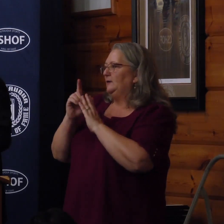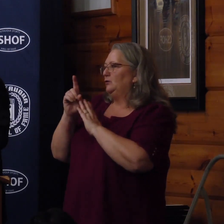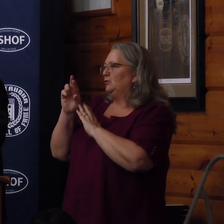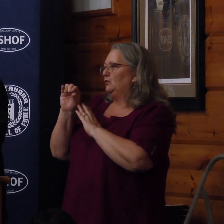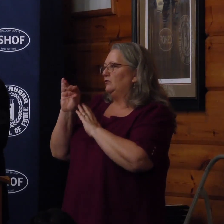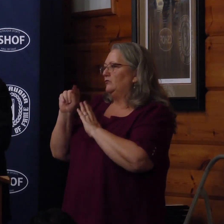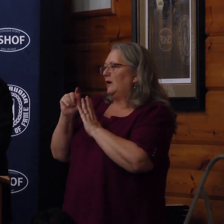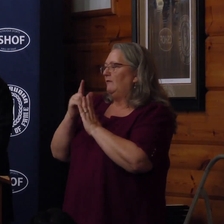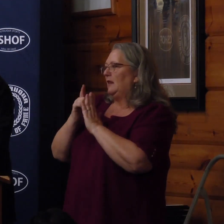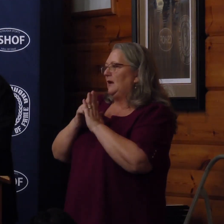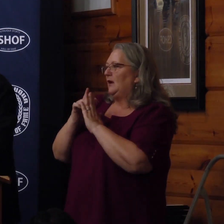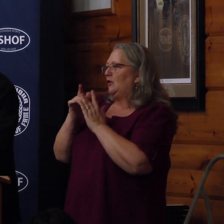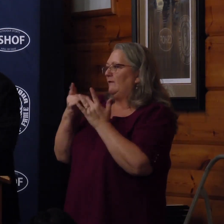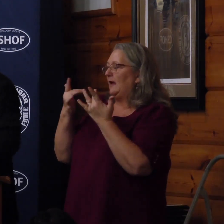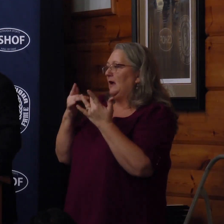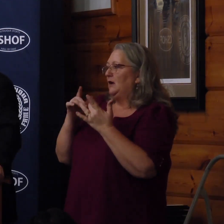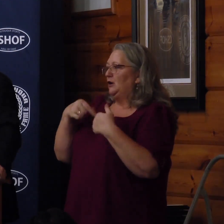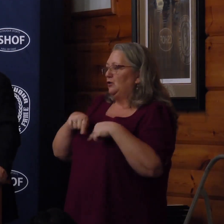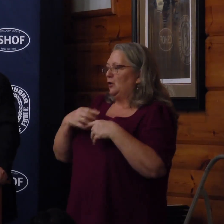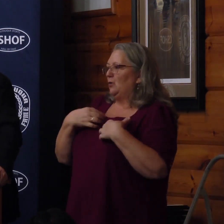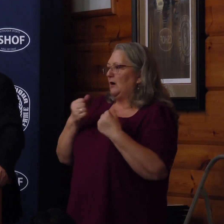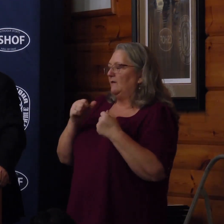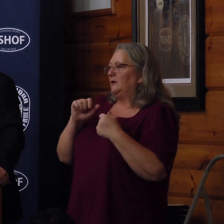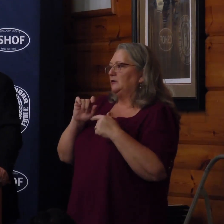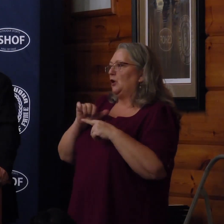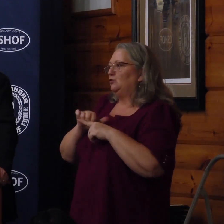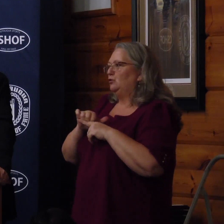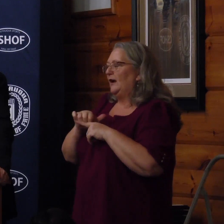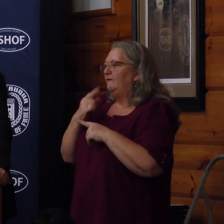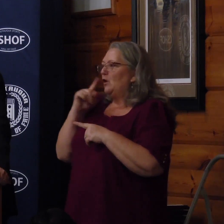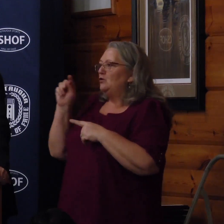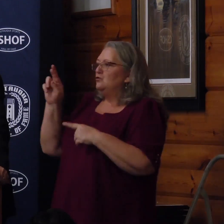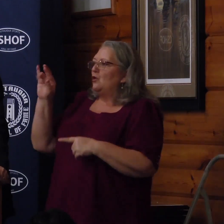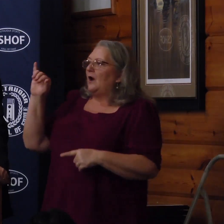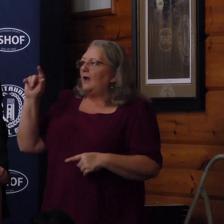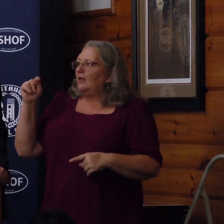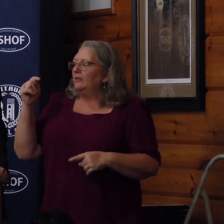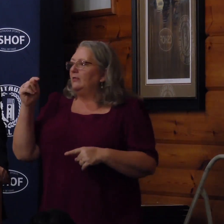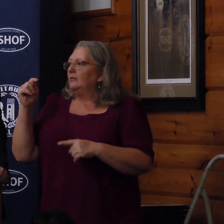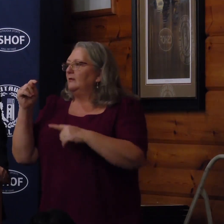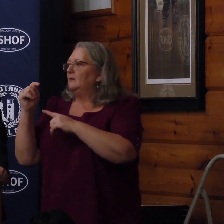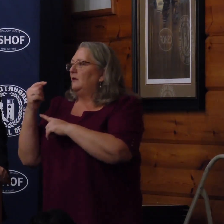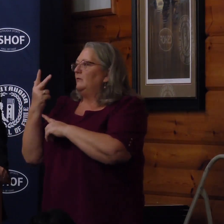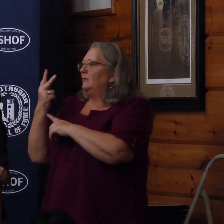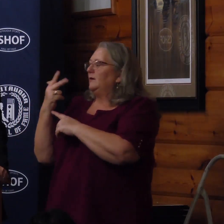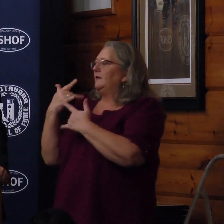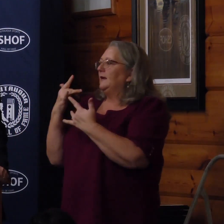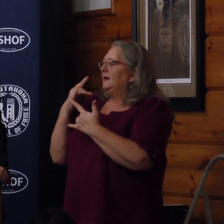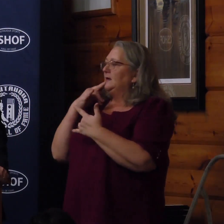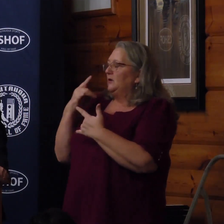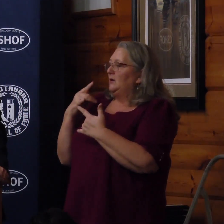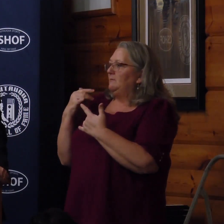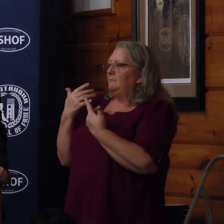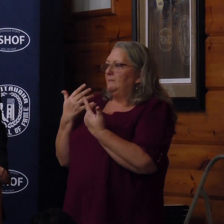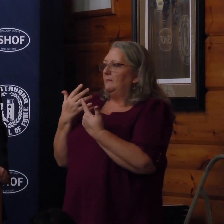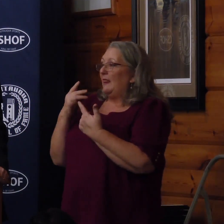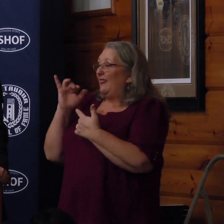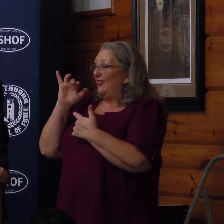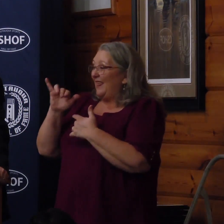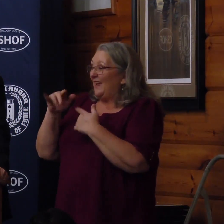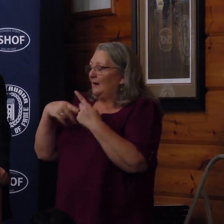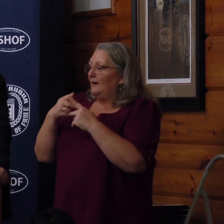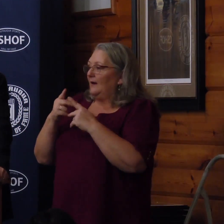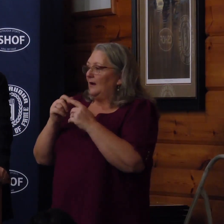In her recovery, she started training for a triathlon event, which also attracts the most highly driven and motivational